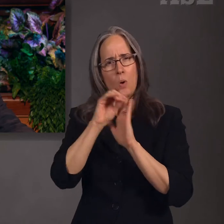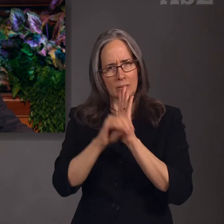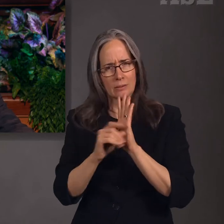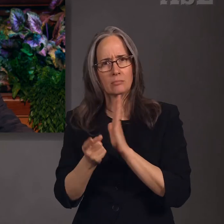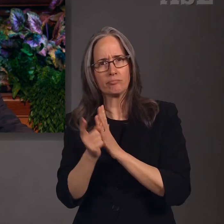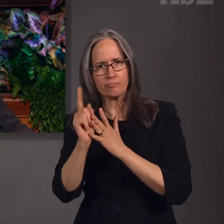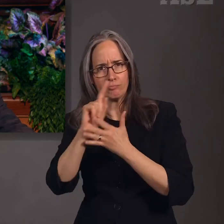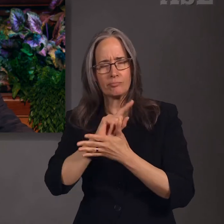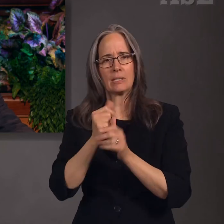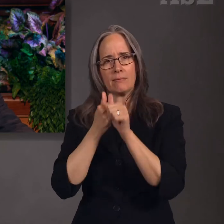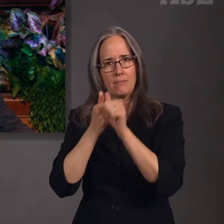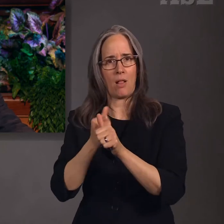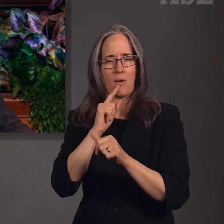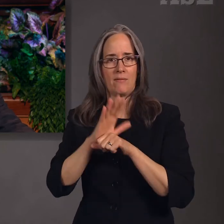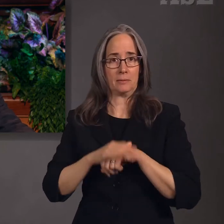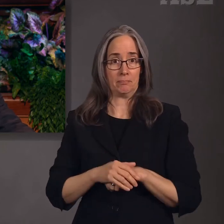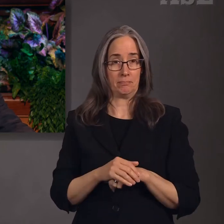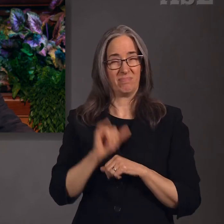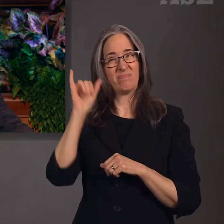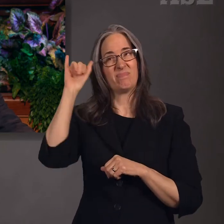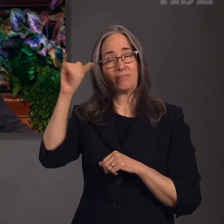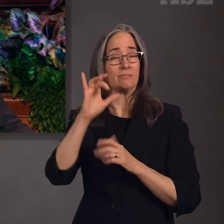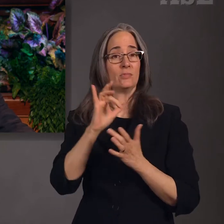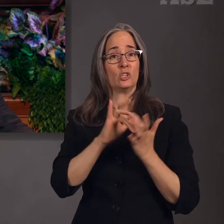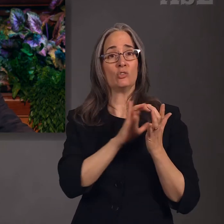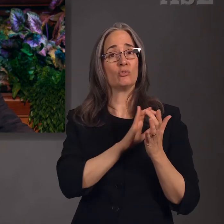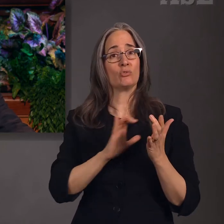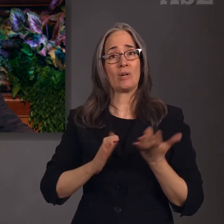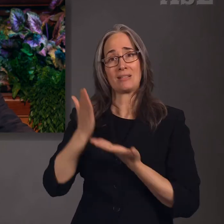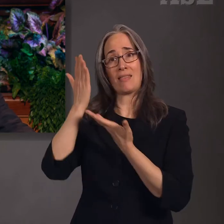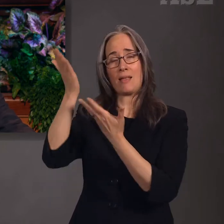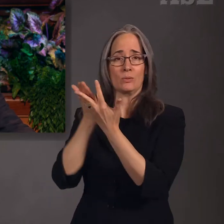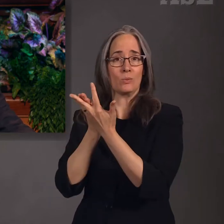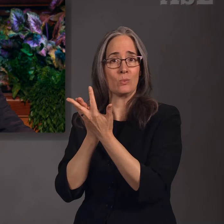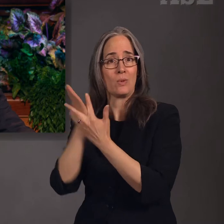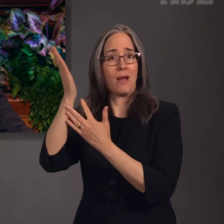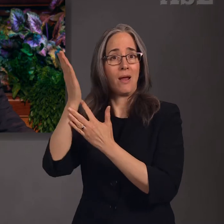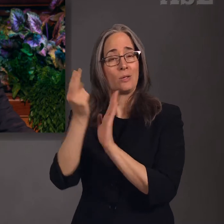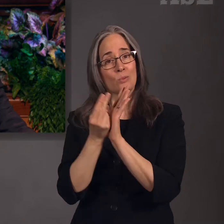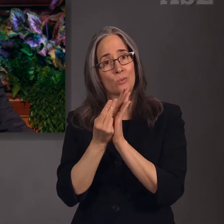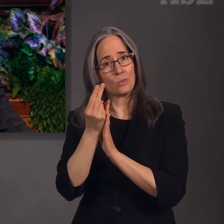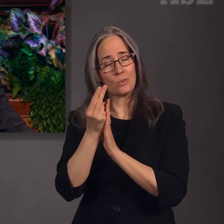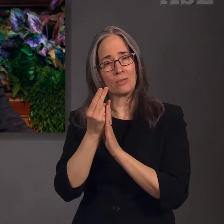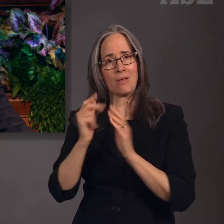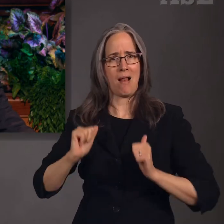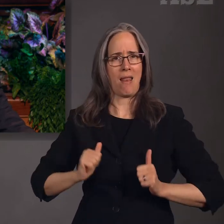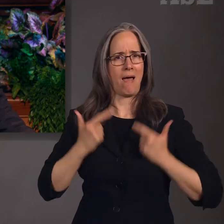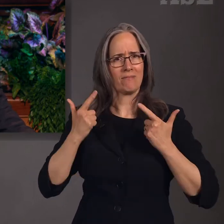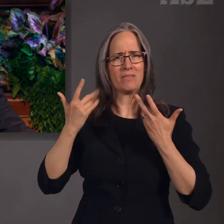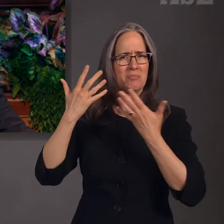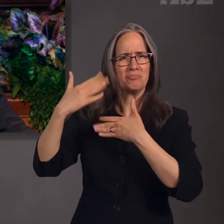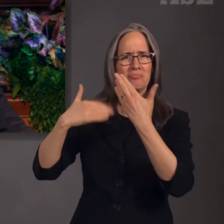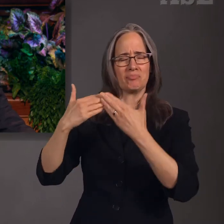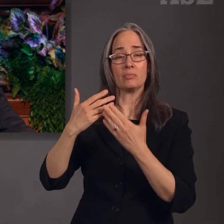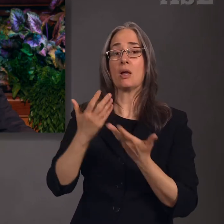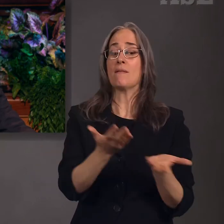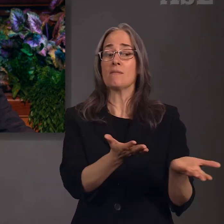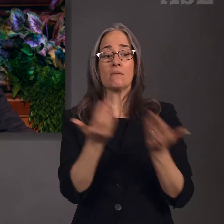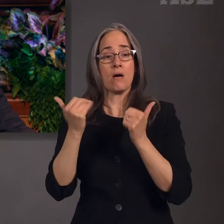is the way, the truth, and the life, and He invites us all to come unto Him and partake of